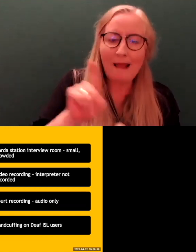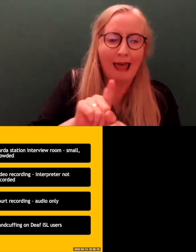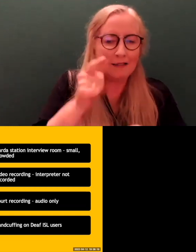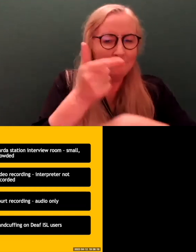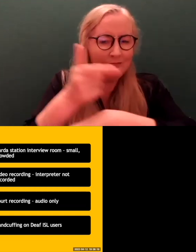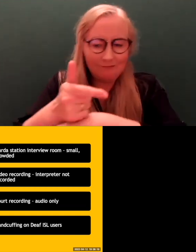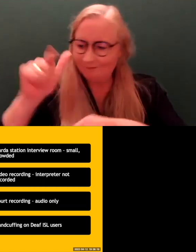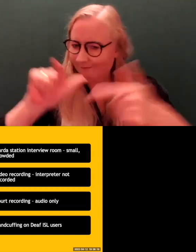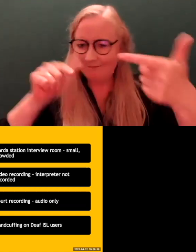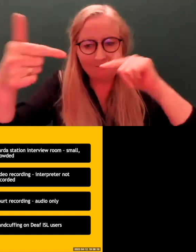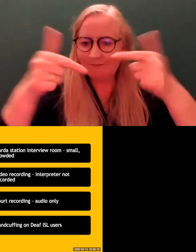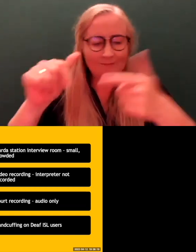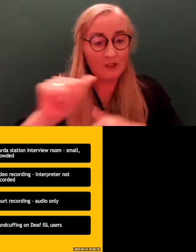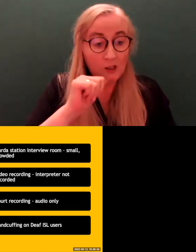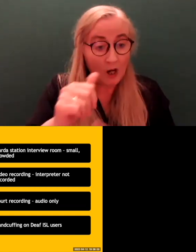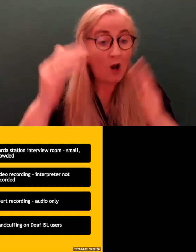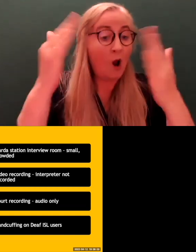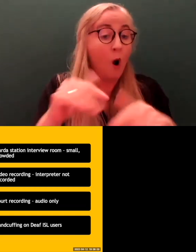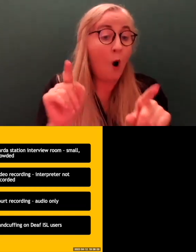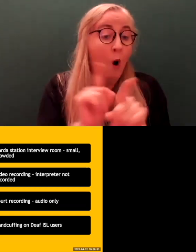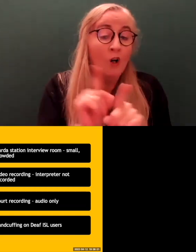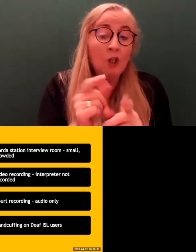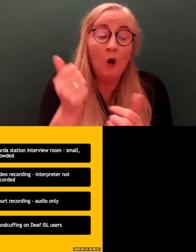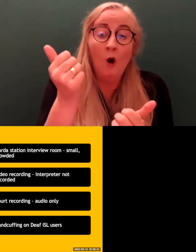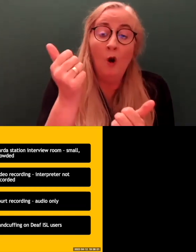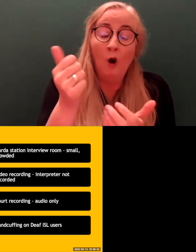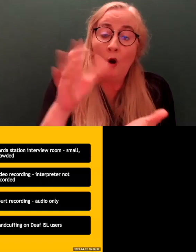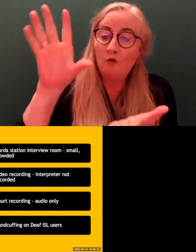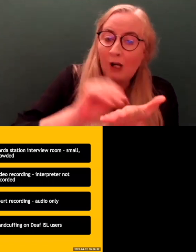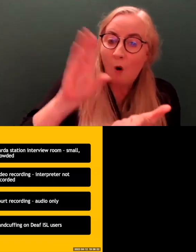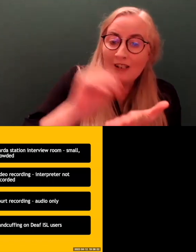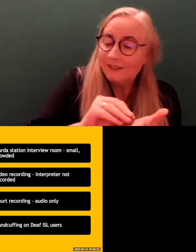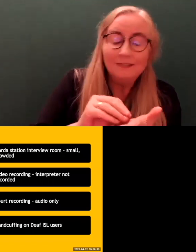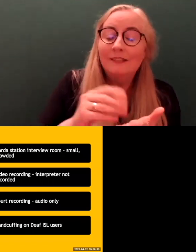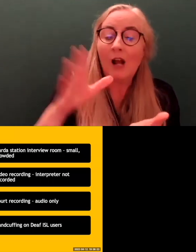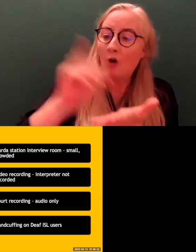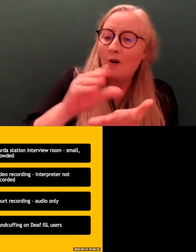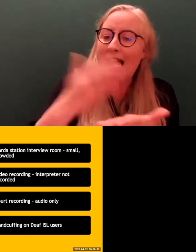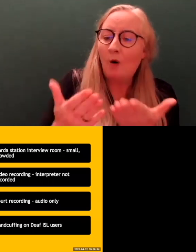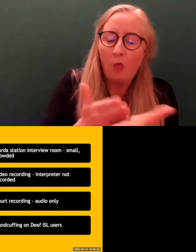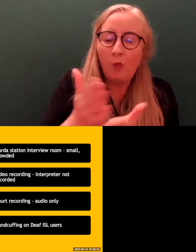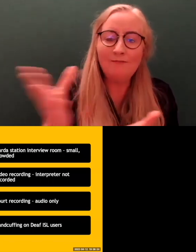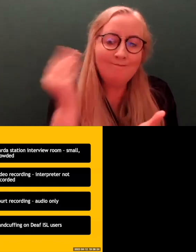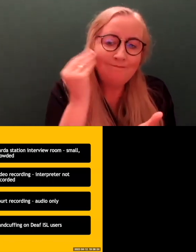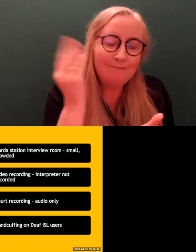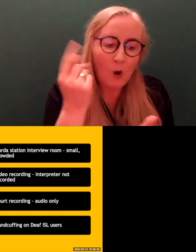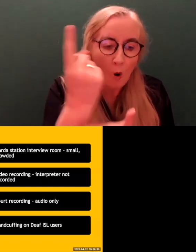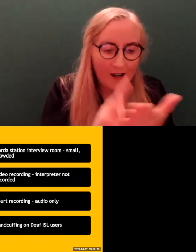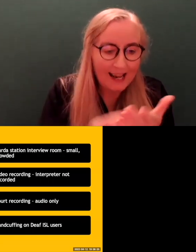Similarly, recording happens in courtrooms. So courtrooms are audio recorded, and then there's a transcript printed off of the audio